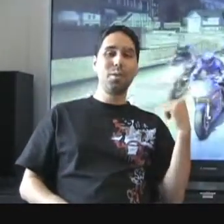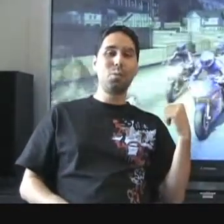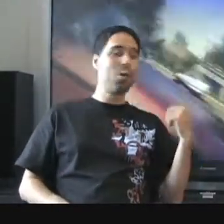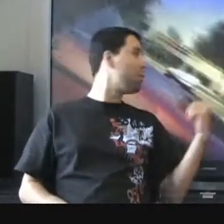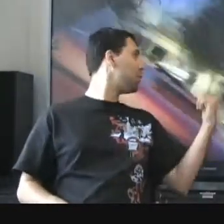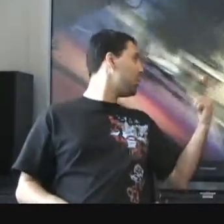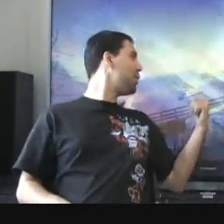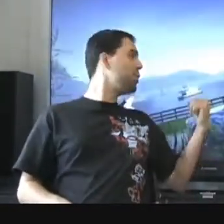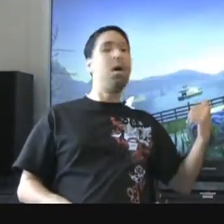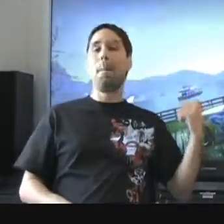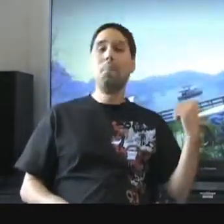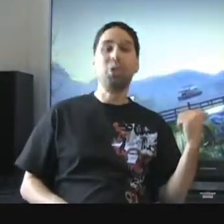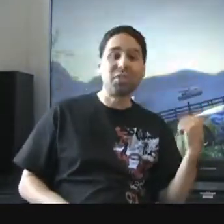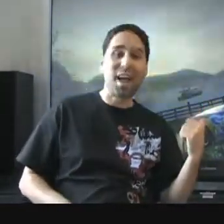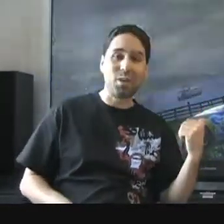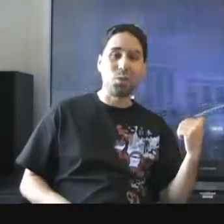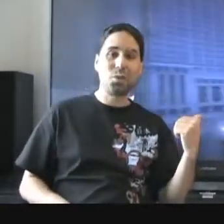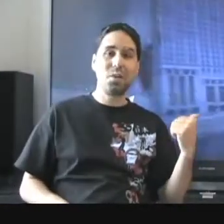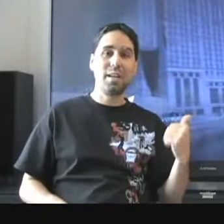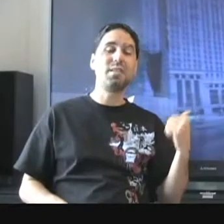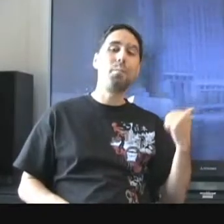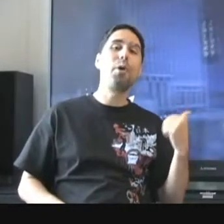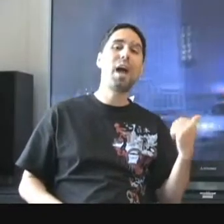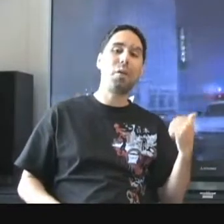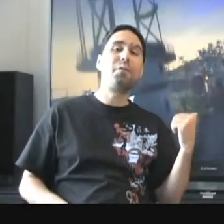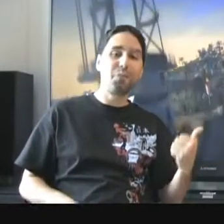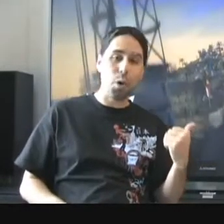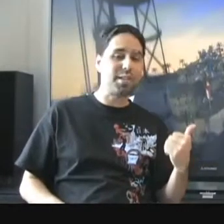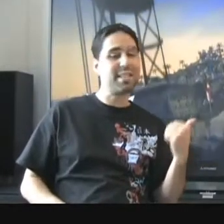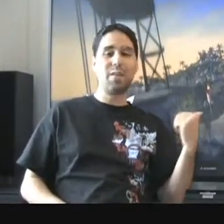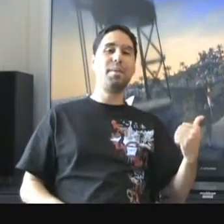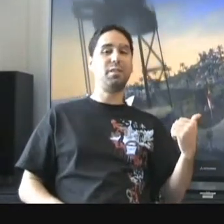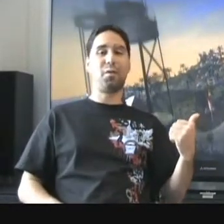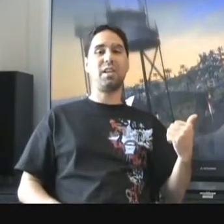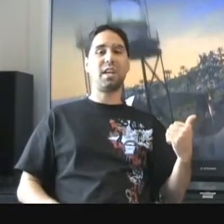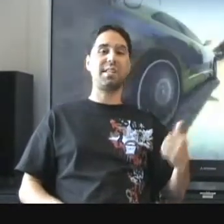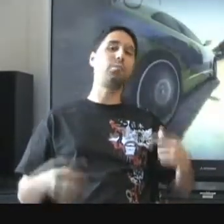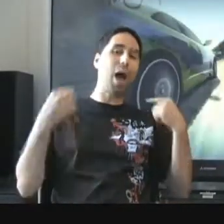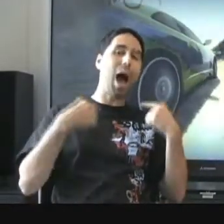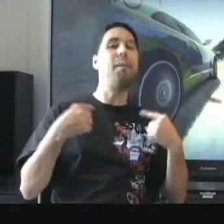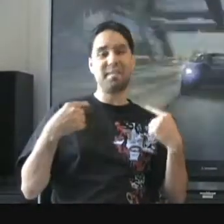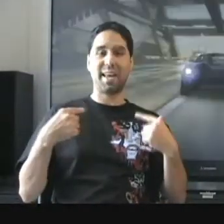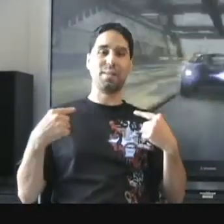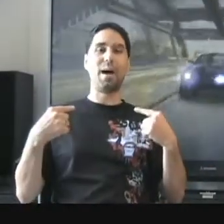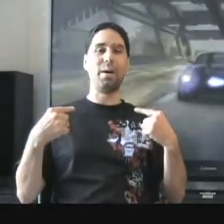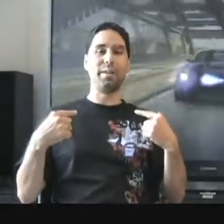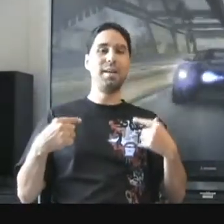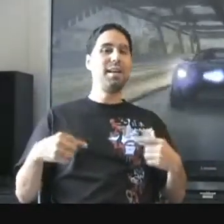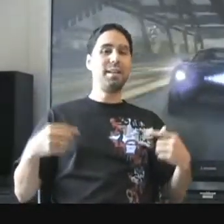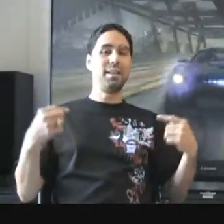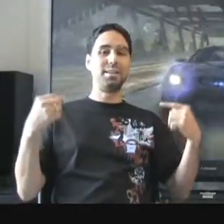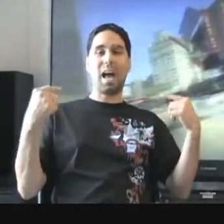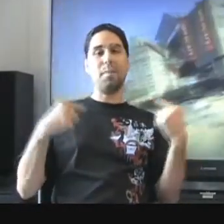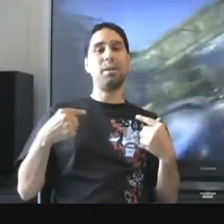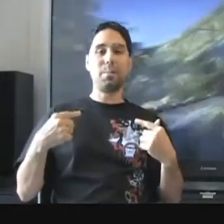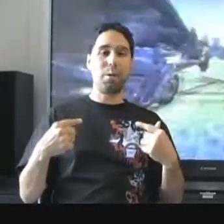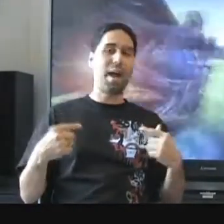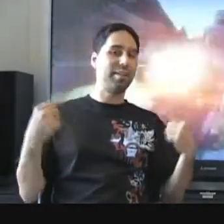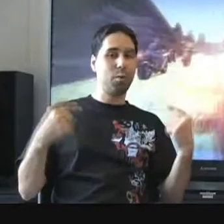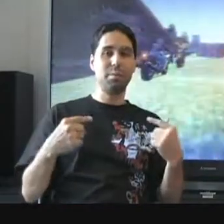in the world with motorcycles. It's a Burnout first. It's never been in a franchise. That's why I'm excited about it, because I've been playing Burnout, and it's always